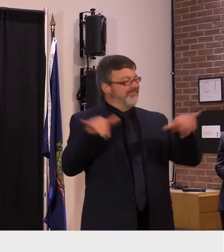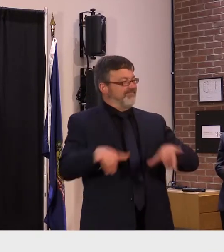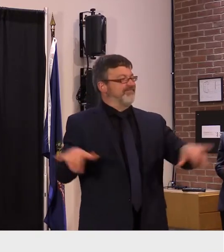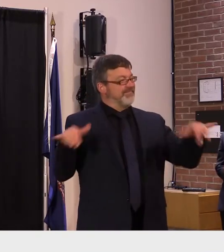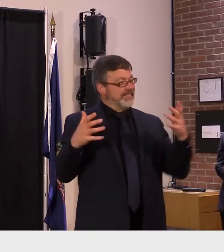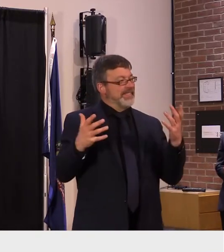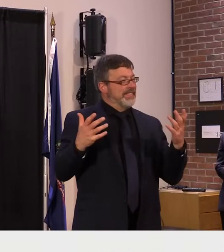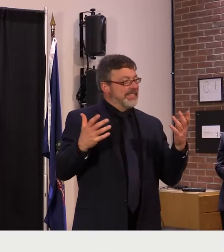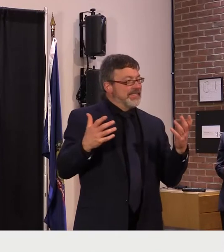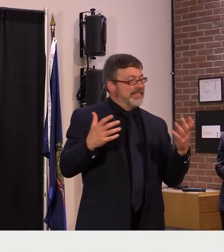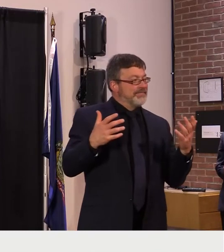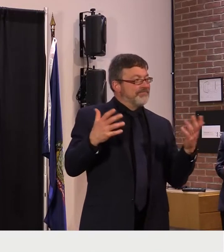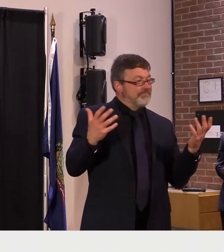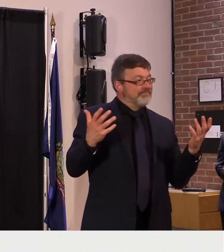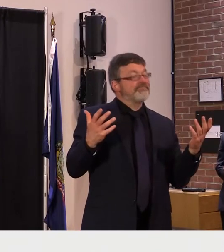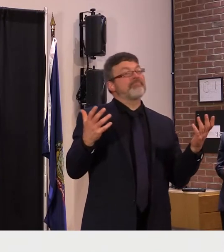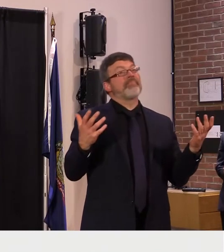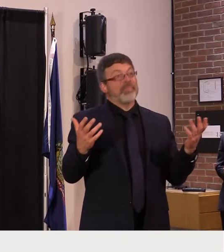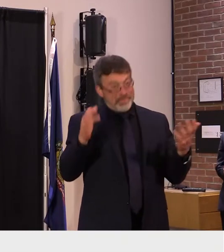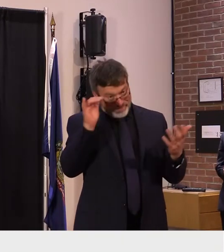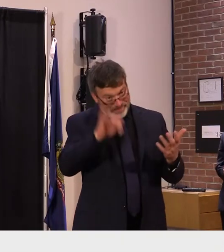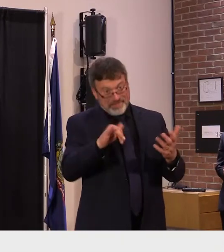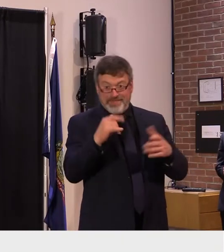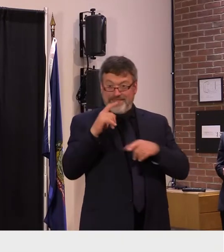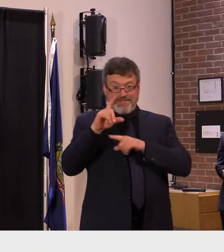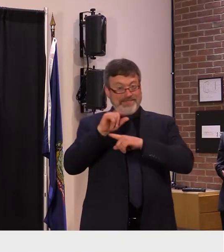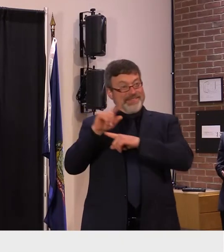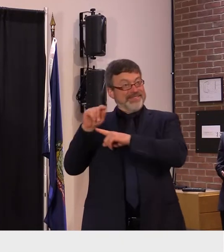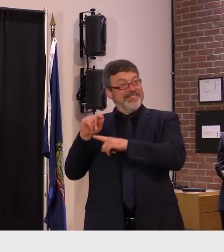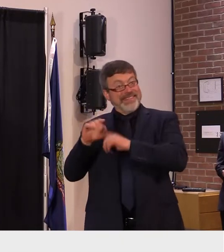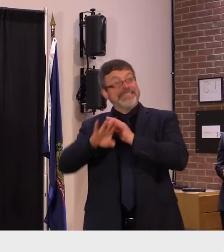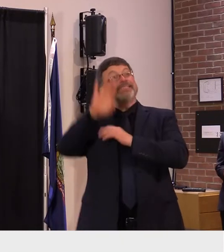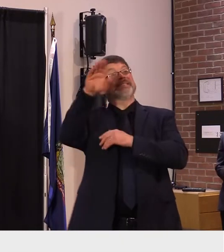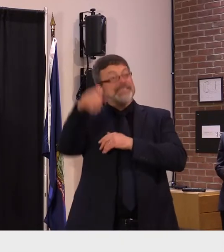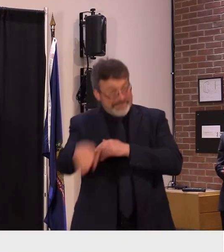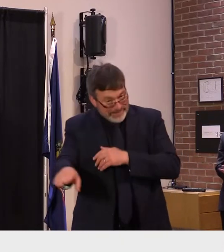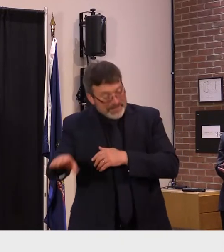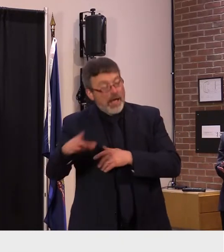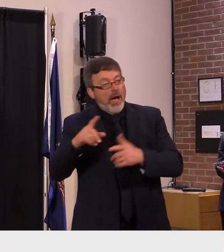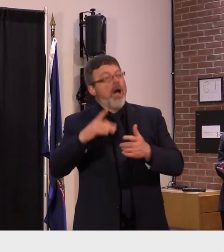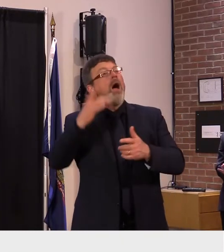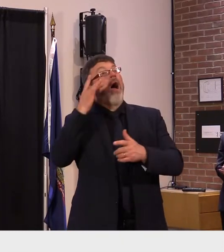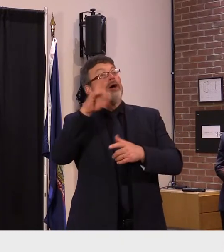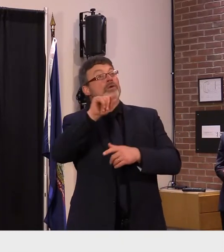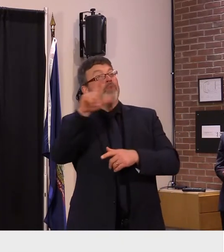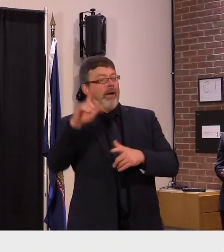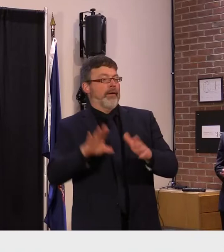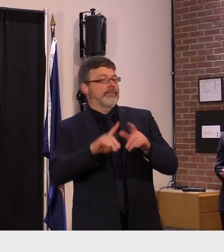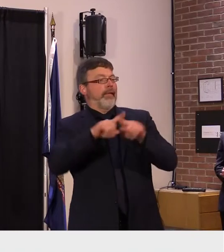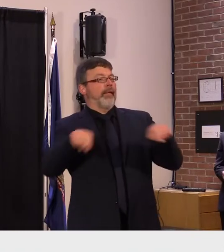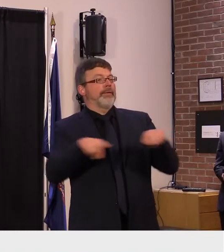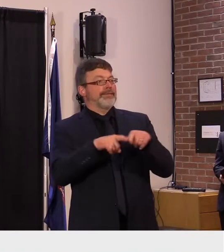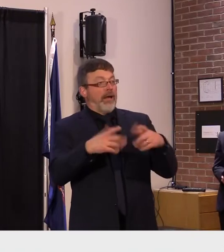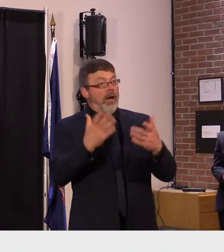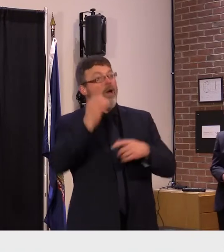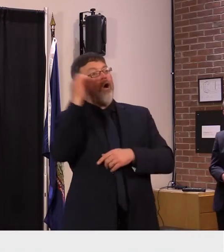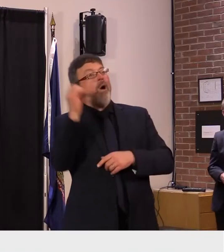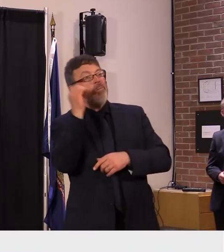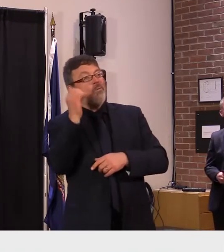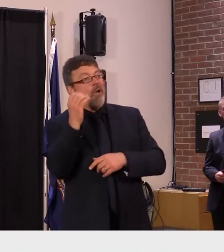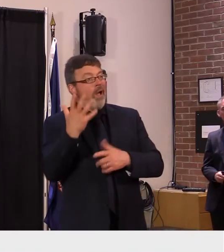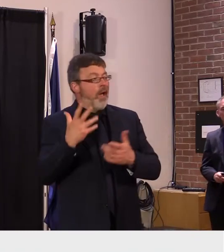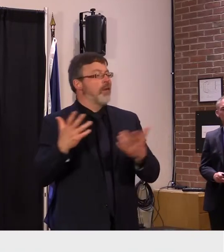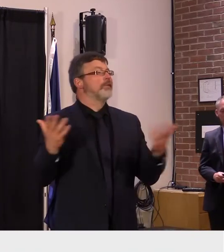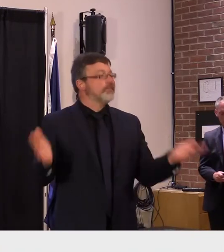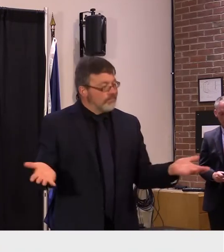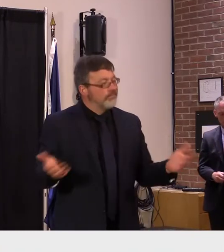and um you know then of course managing delta this fall and then arguably our most difficult moment in schools with omicron